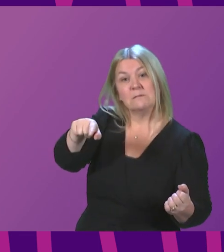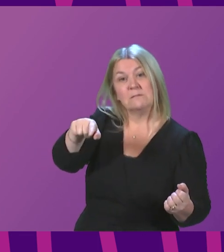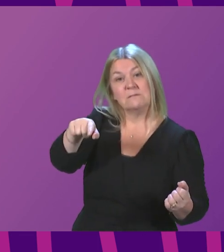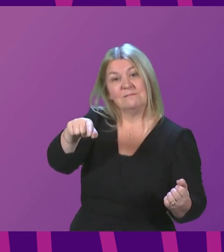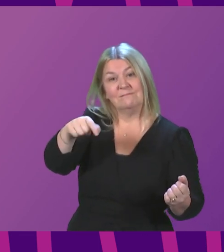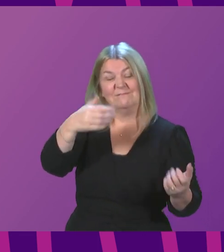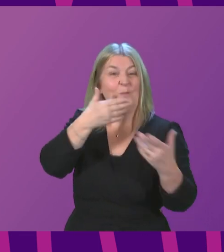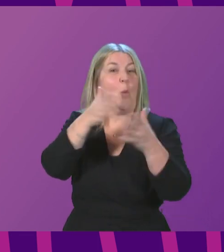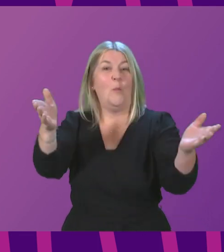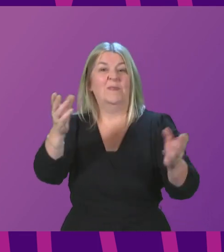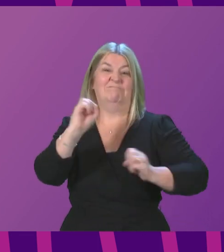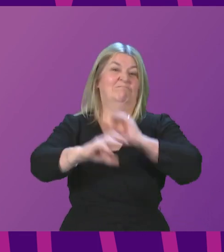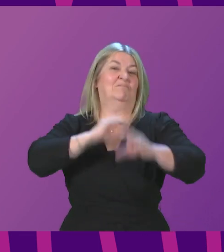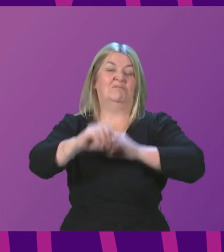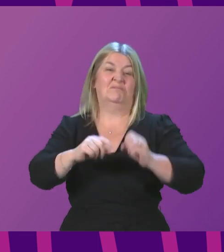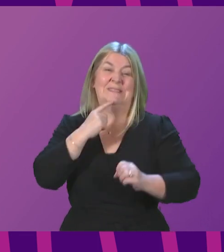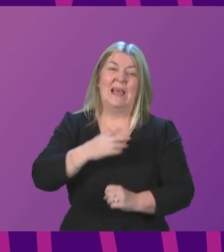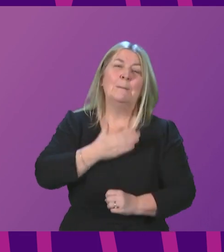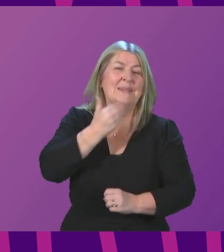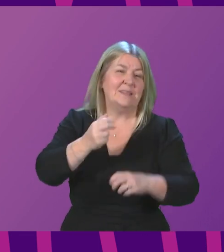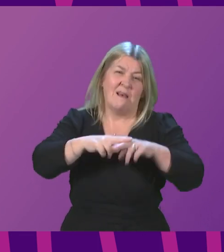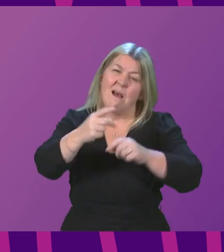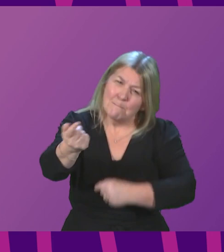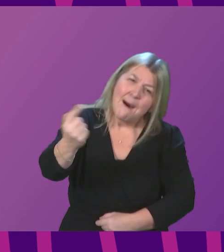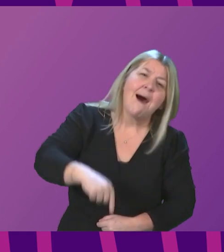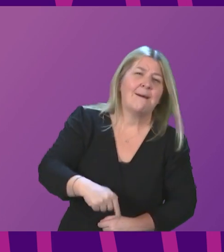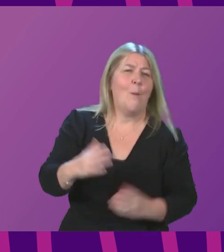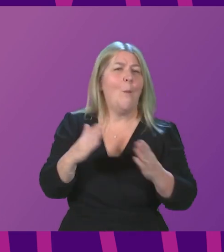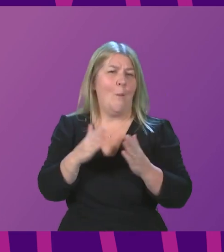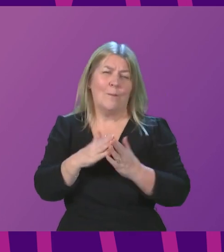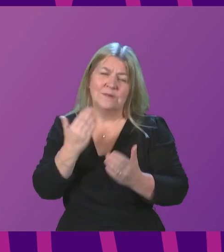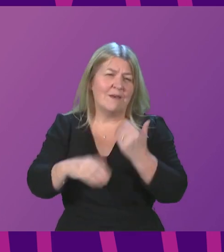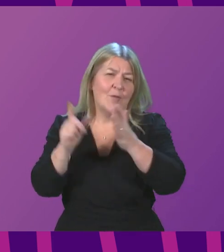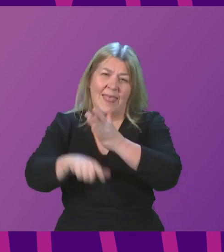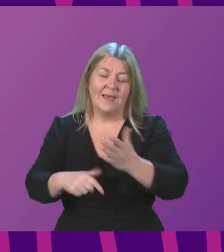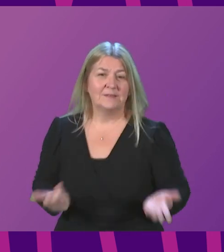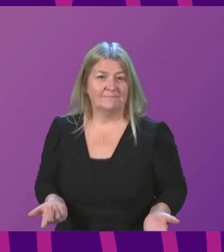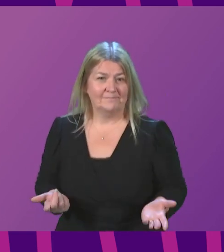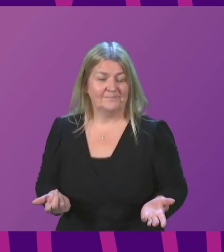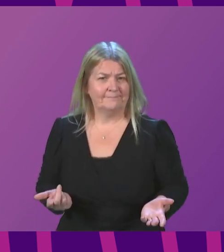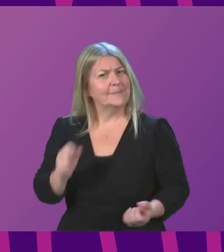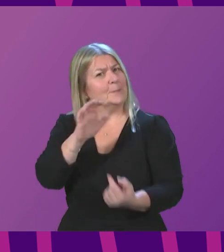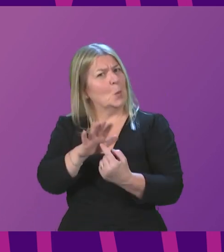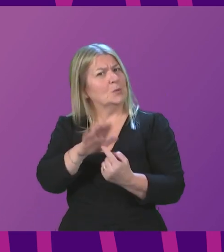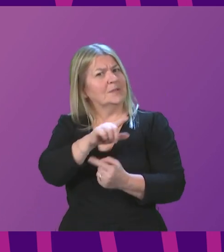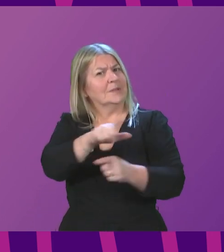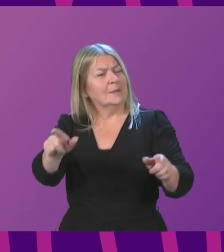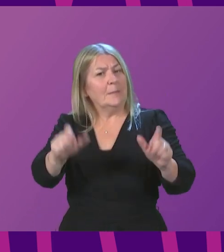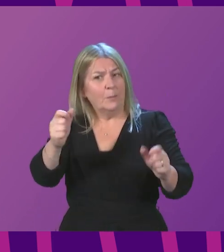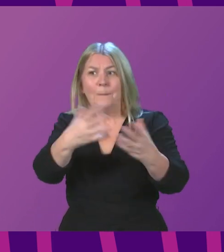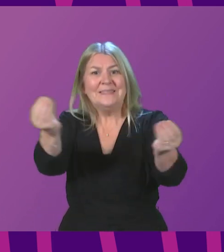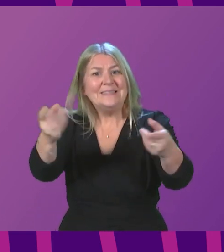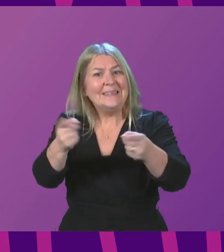dad that it's never too late to come home it's important that the missing and their loved ones are supported